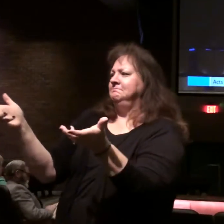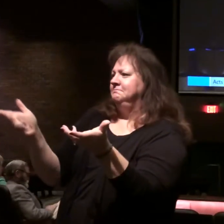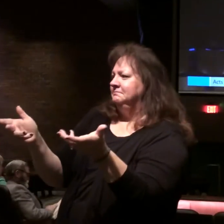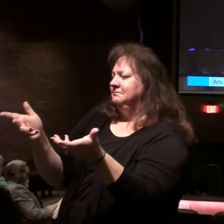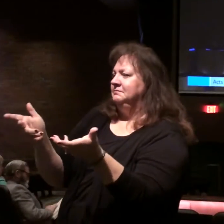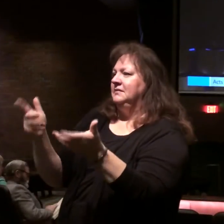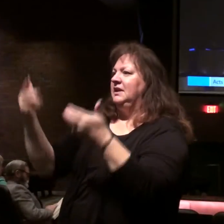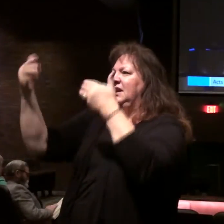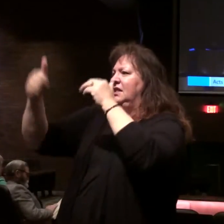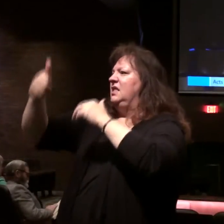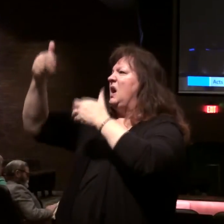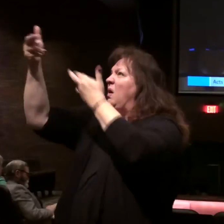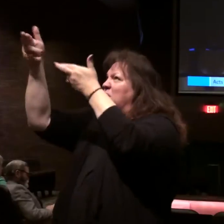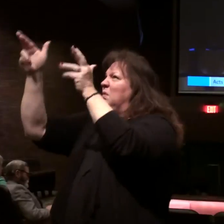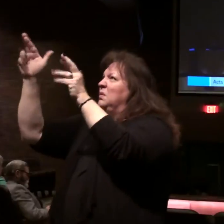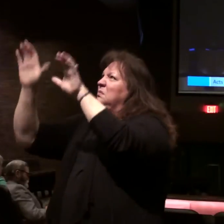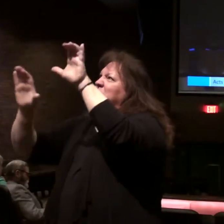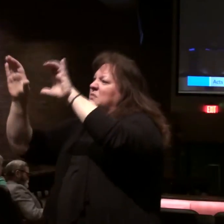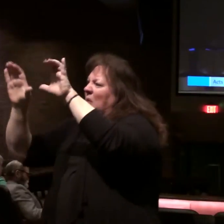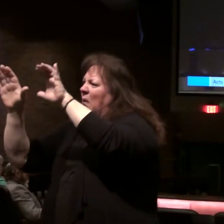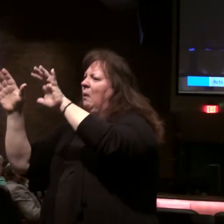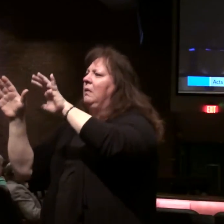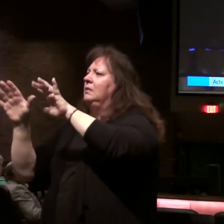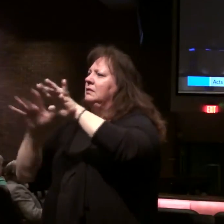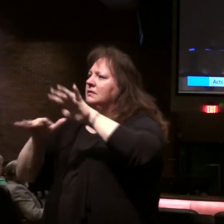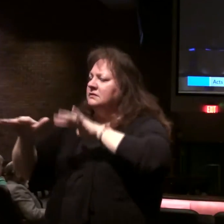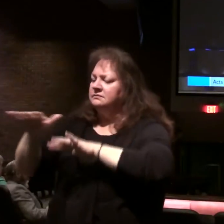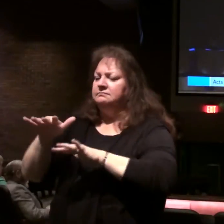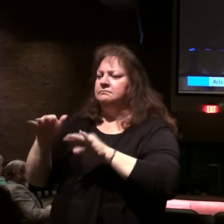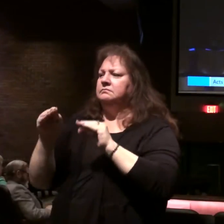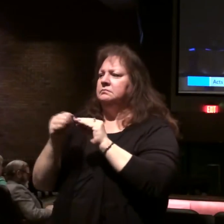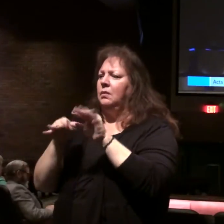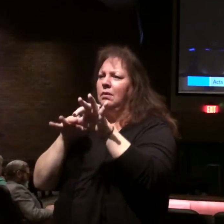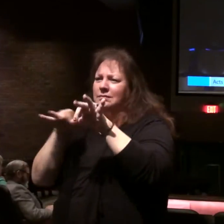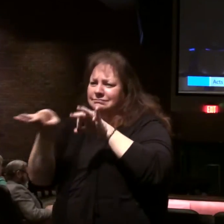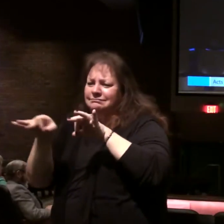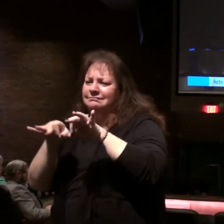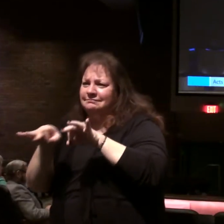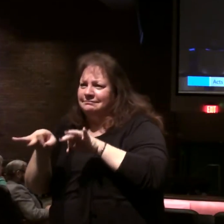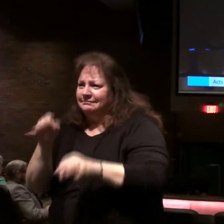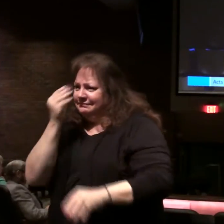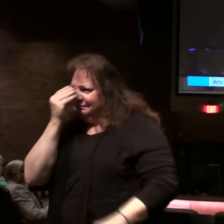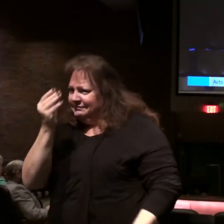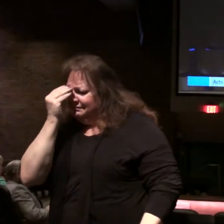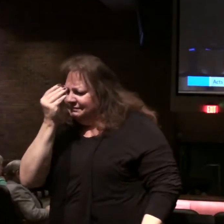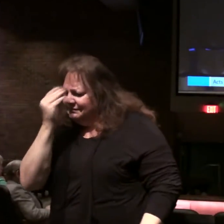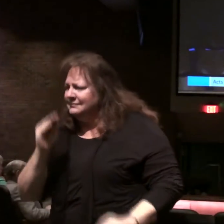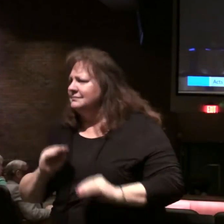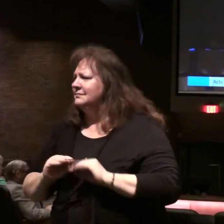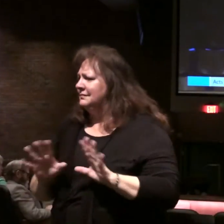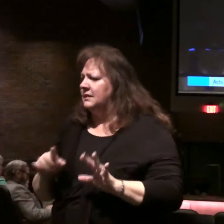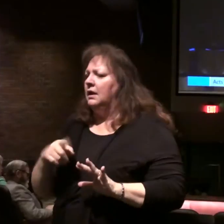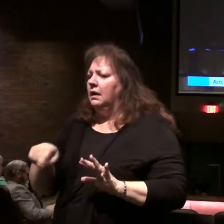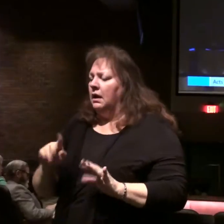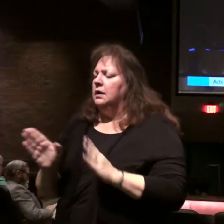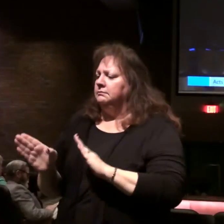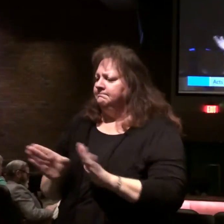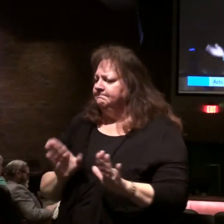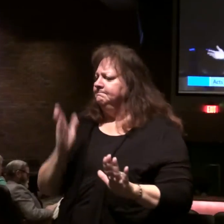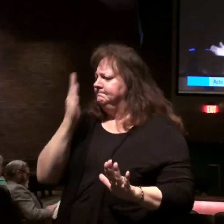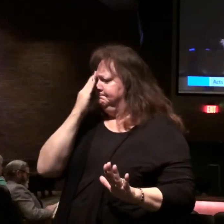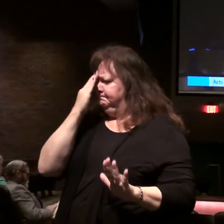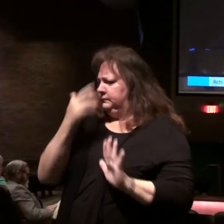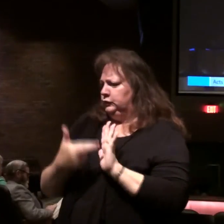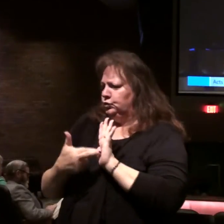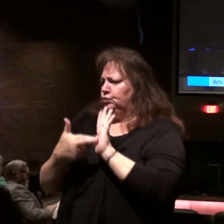them in the upper room and so on. Giving further explanation and revelation so they would be prepared